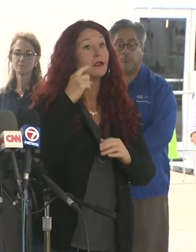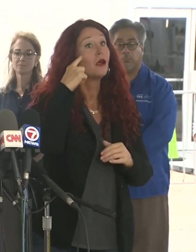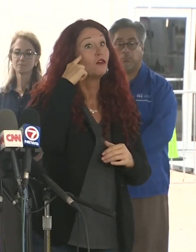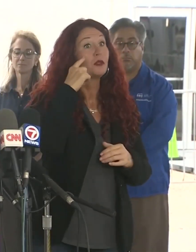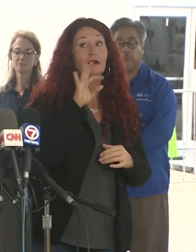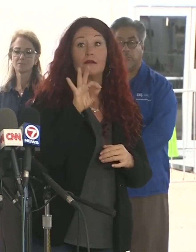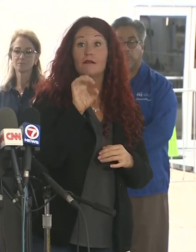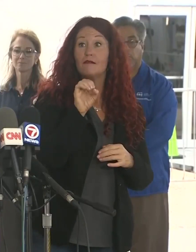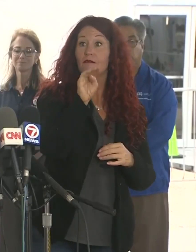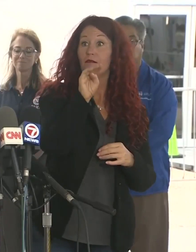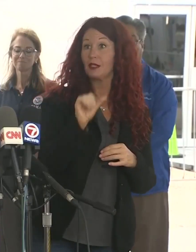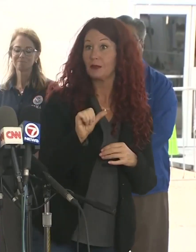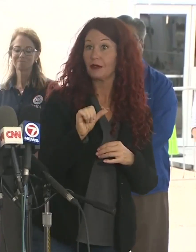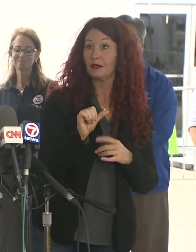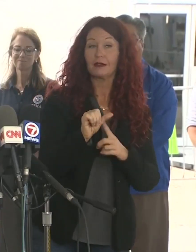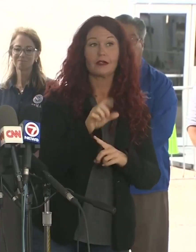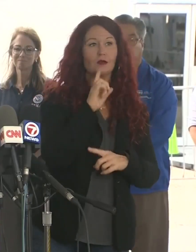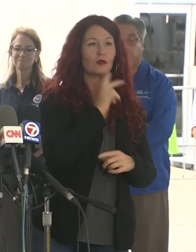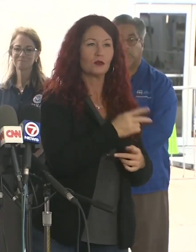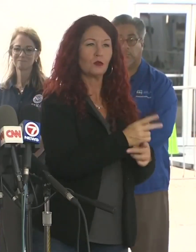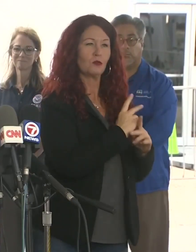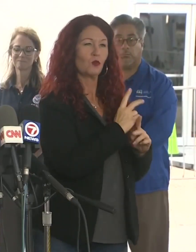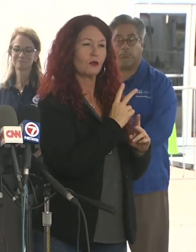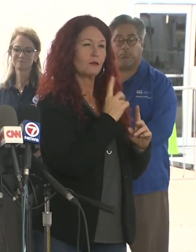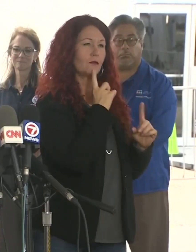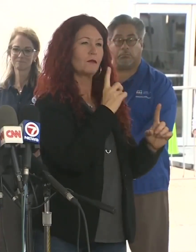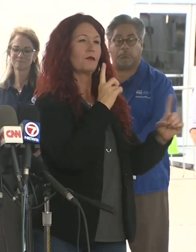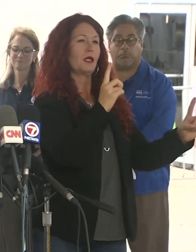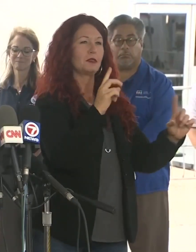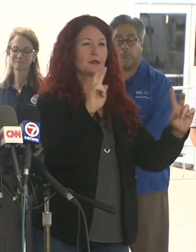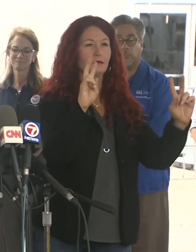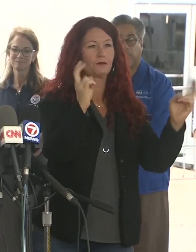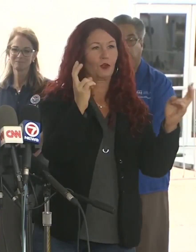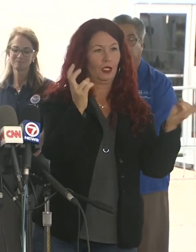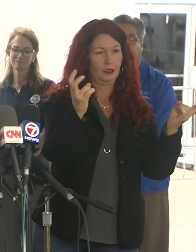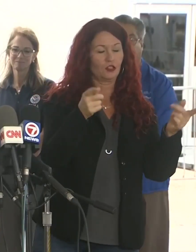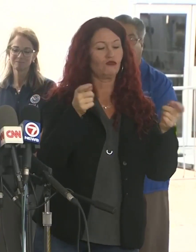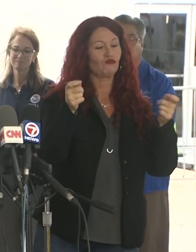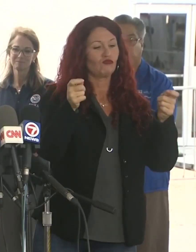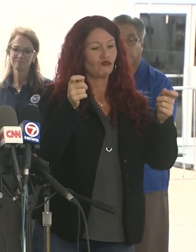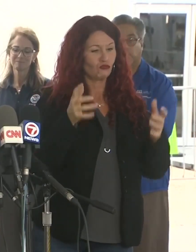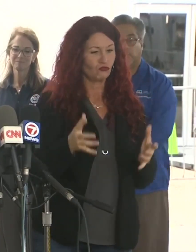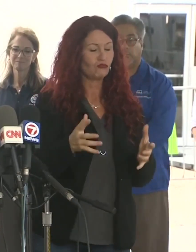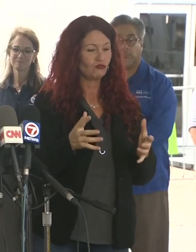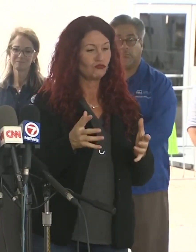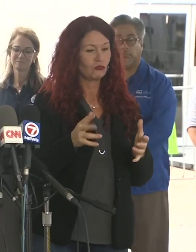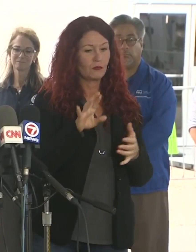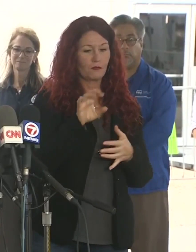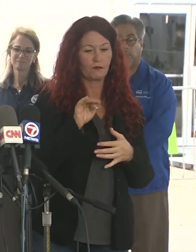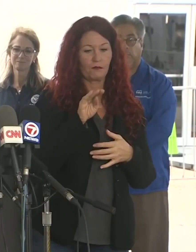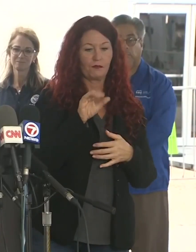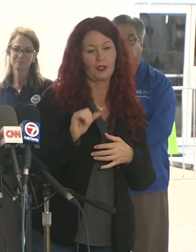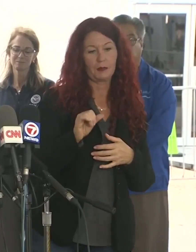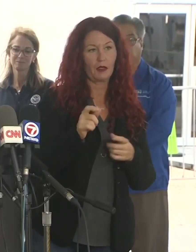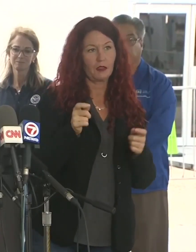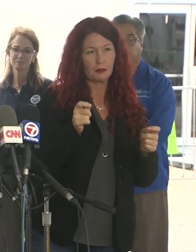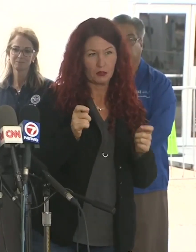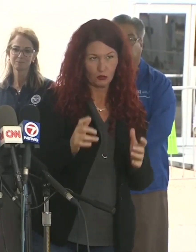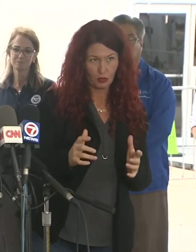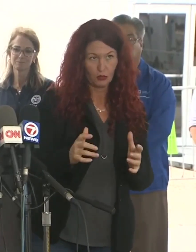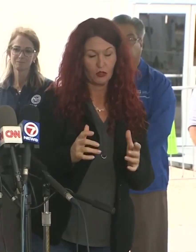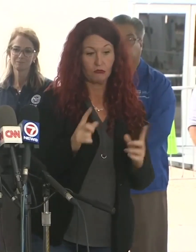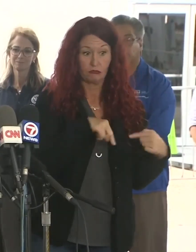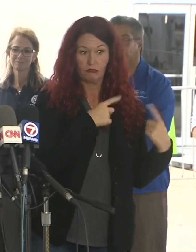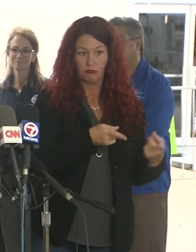want to borrow a phrase from Gratia Cech, who is the regional administrator for FEMA, Region 4, who has been embedded in our incident